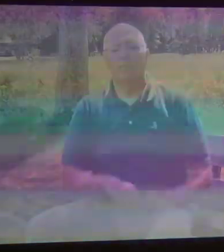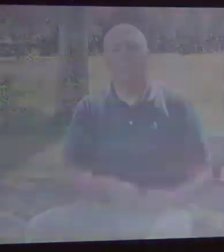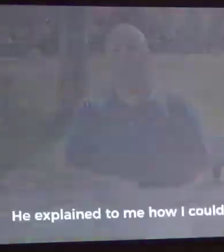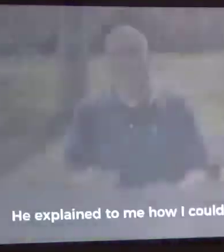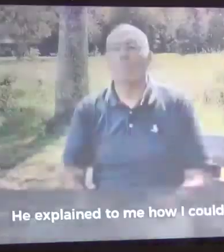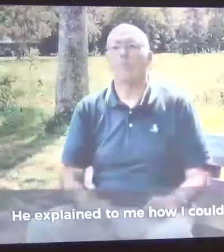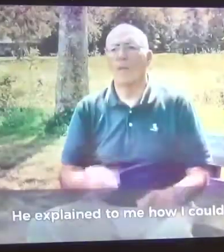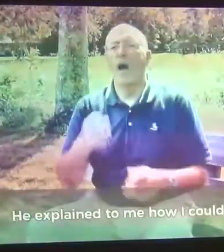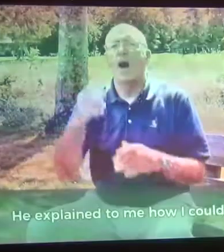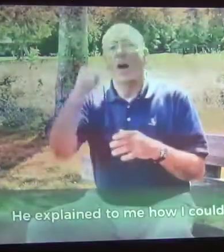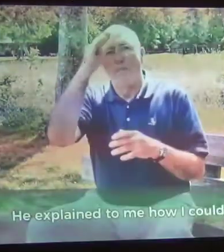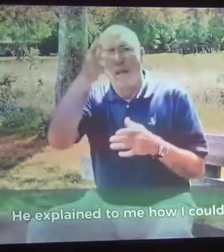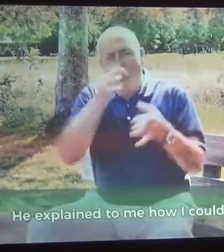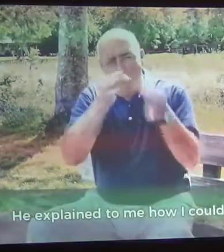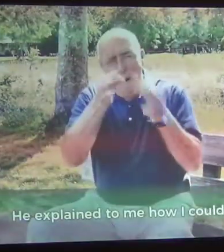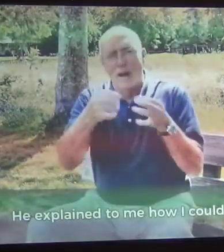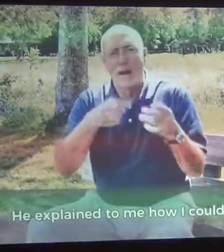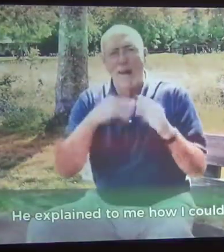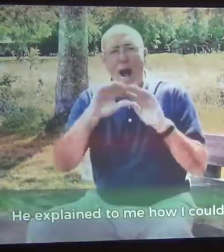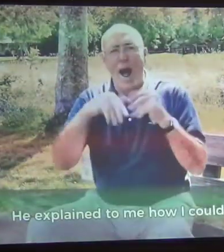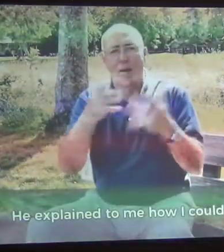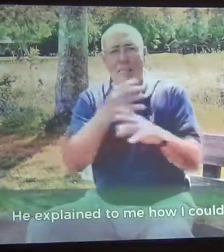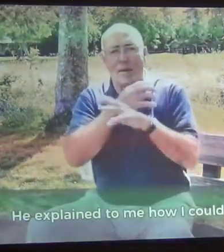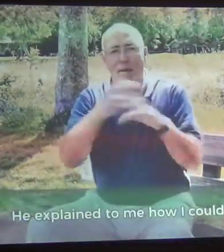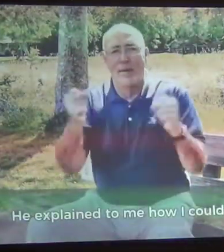He explained to me how I could be saved.